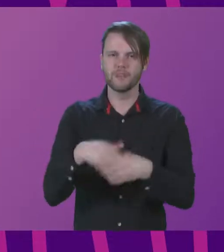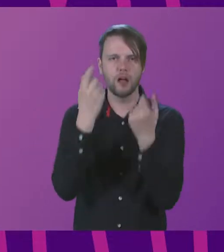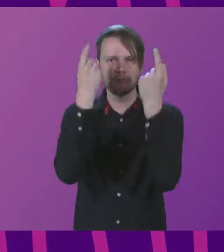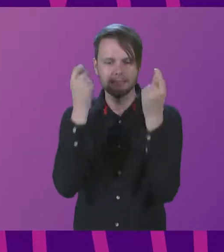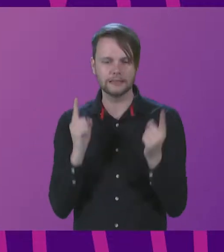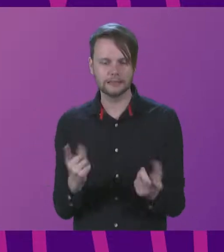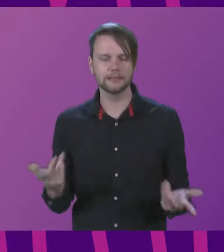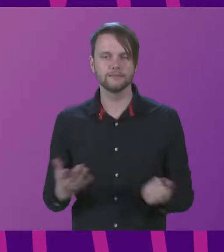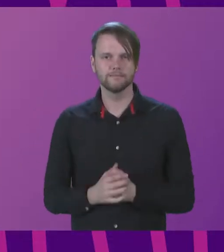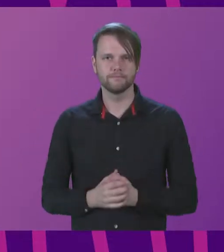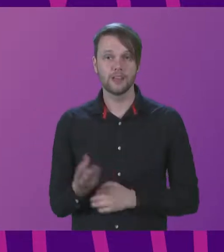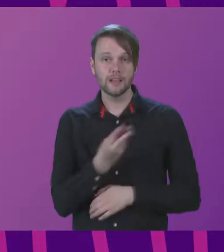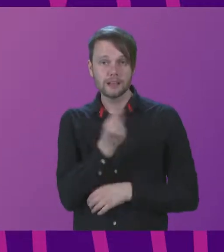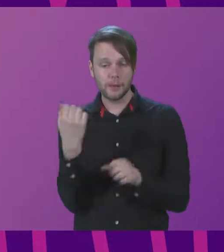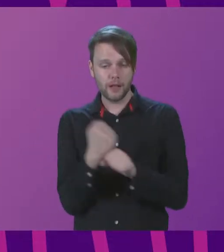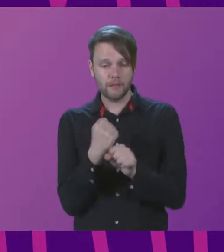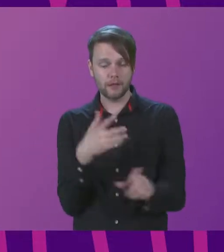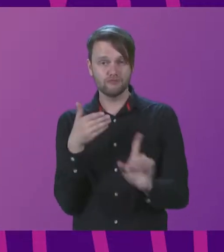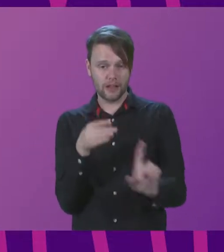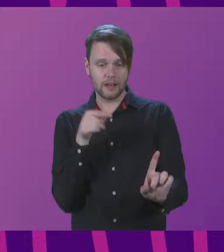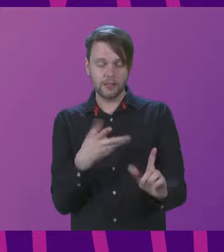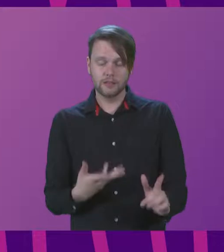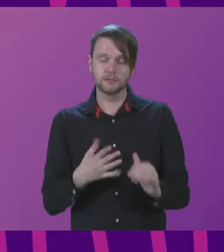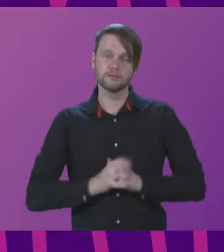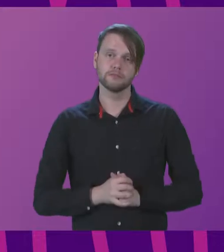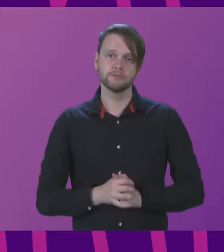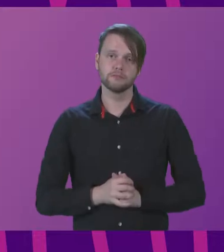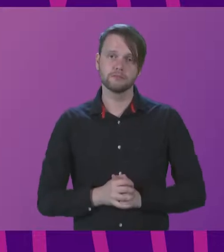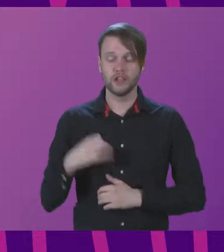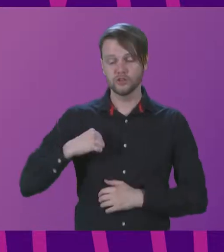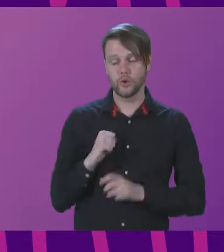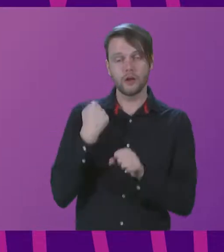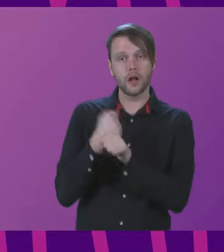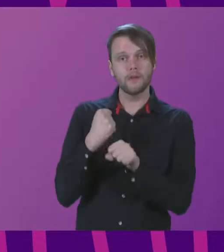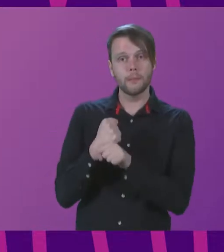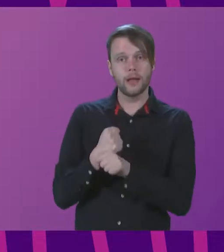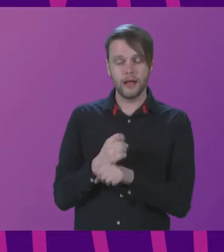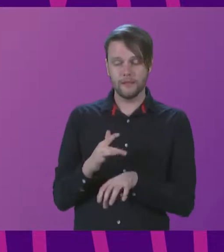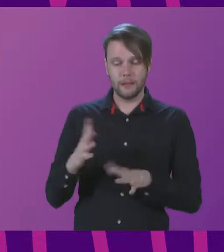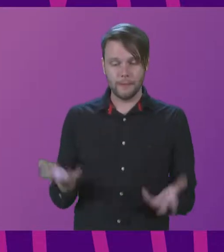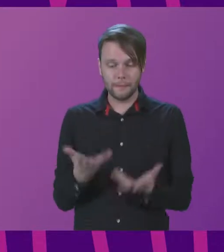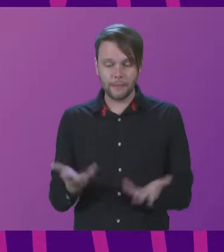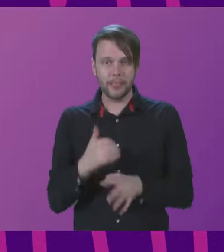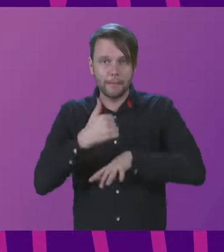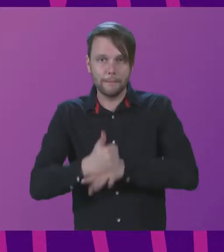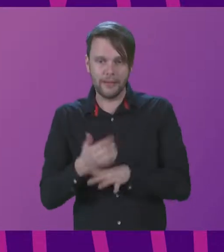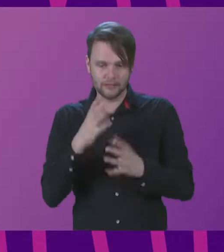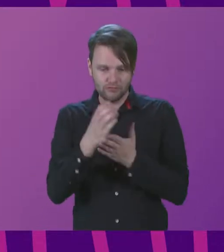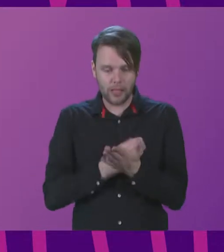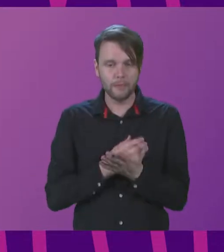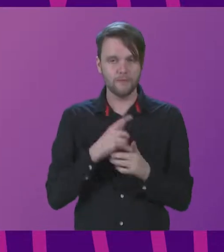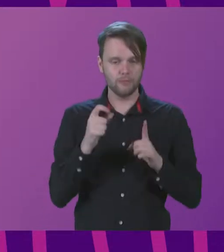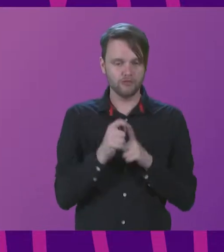And some governments are recognising this. The Scottish Government has a play-based curriculum for primary education